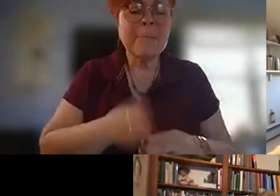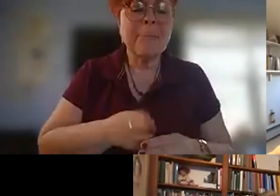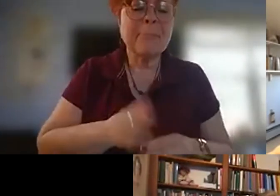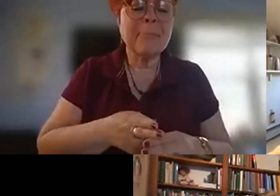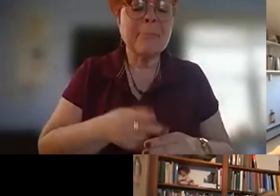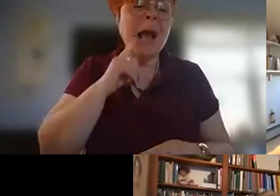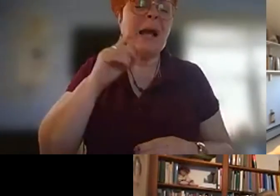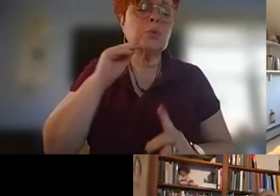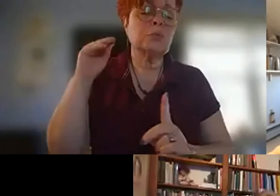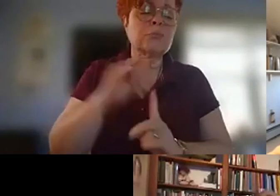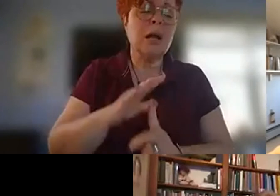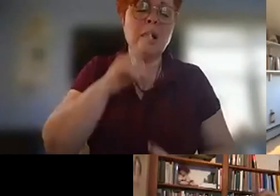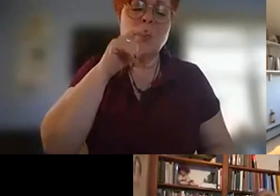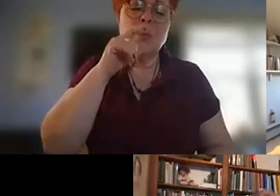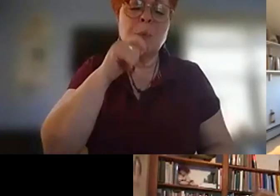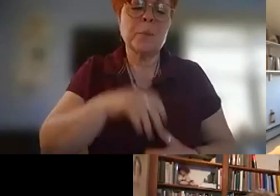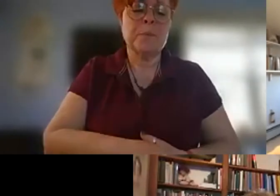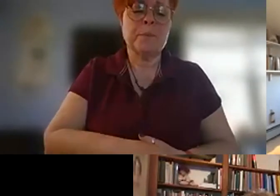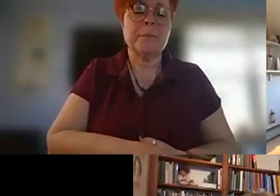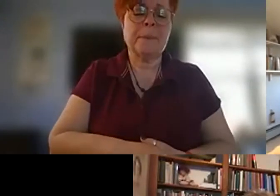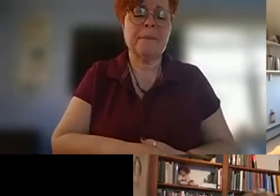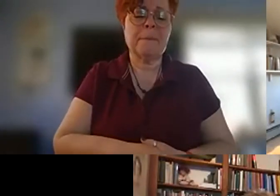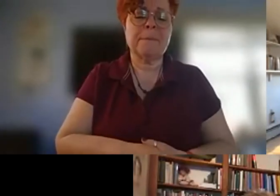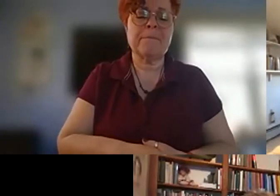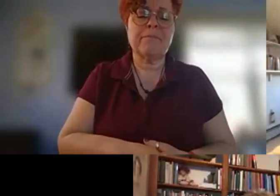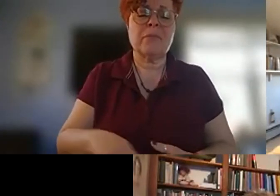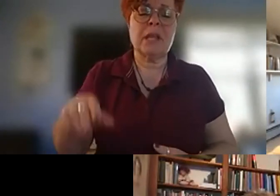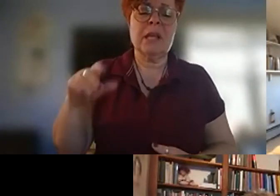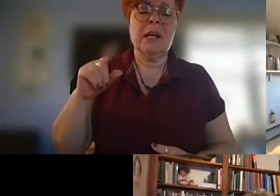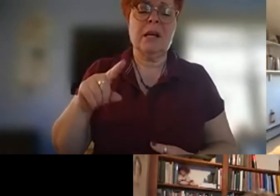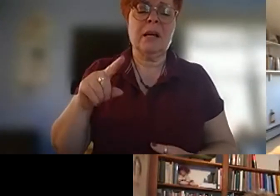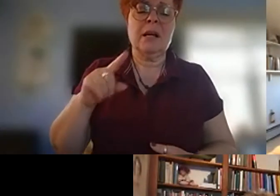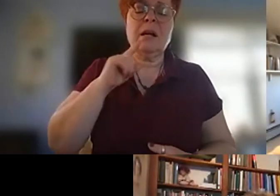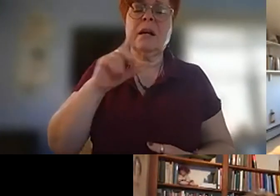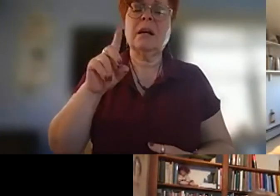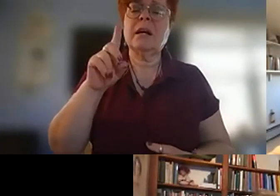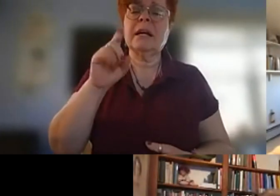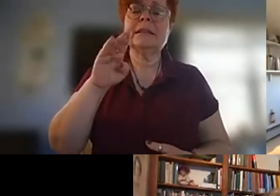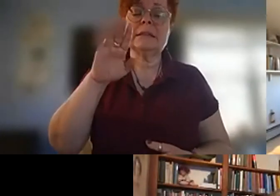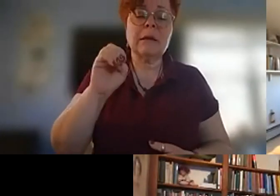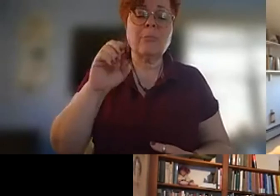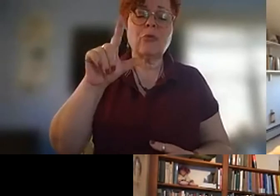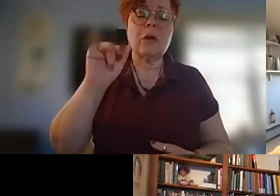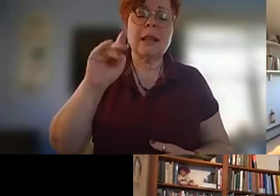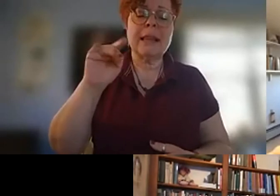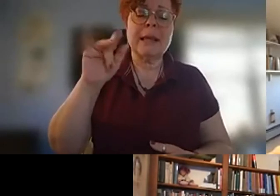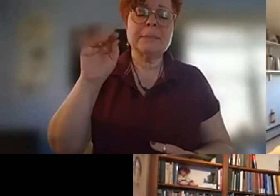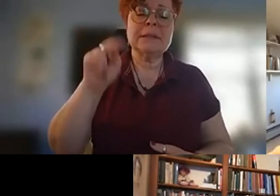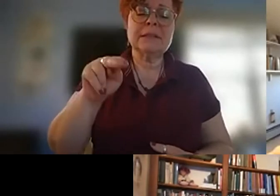them on the screen diana lee that's up to you debra lambson perkins okay i'm